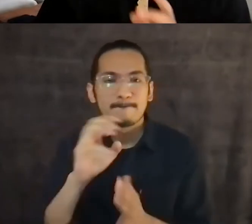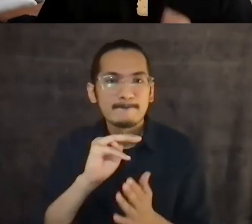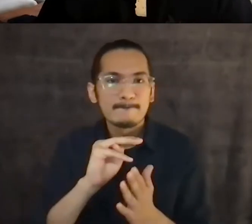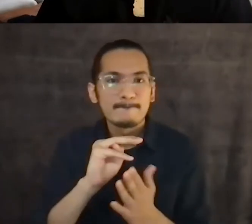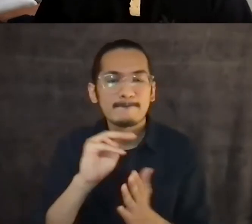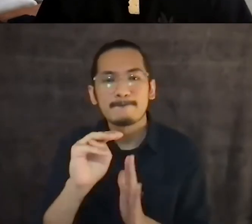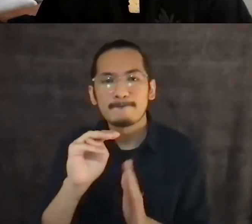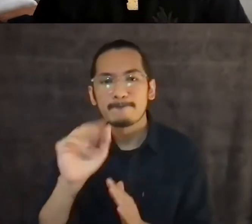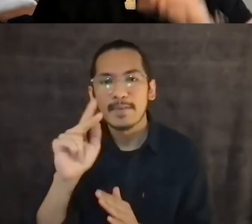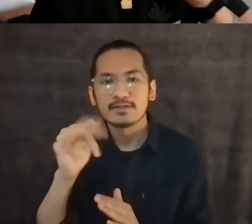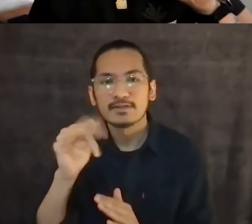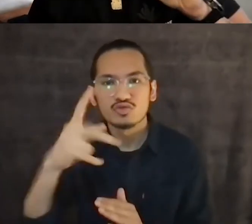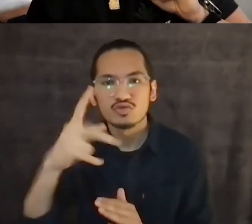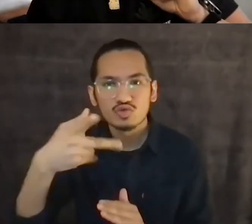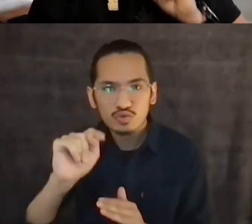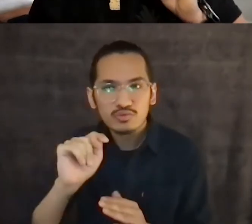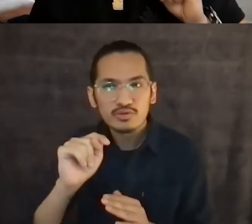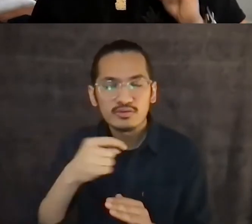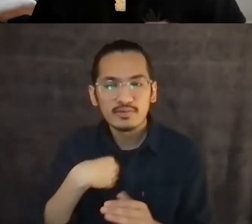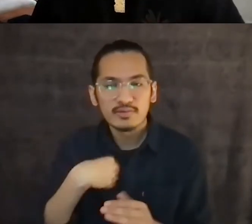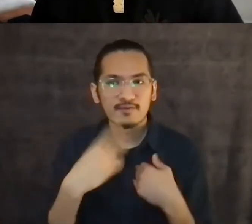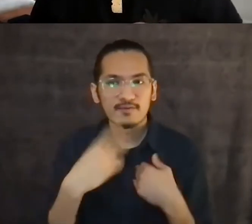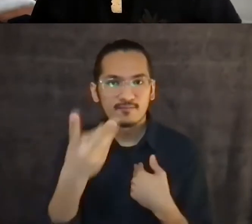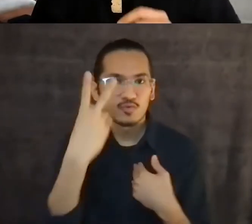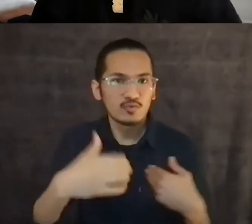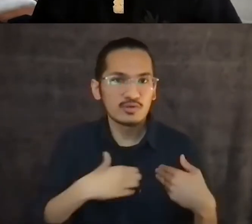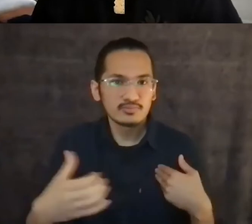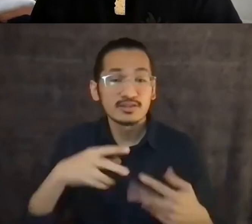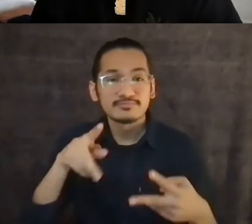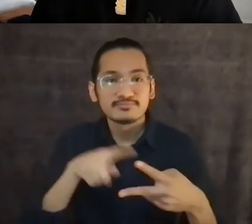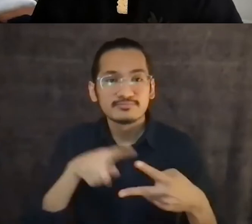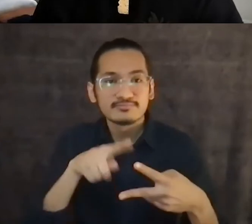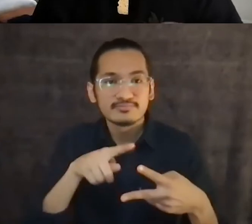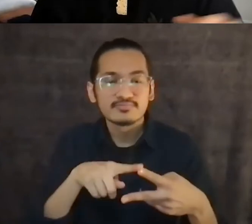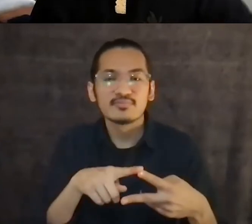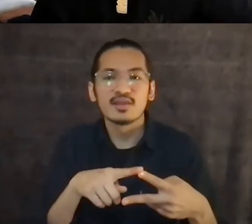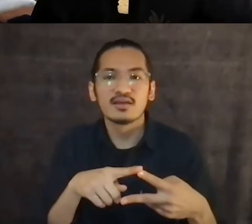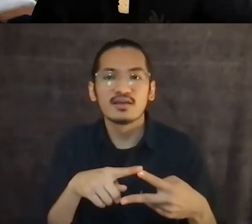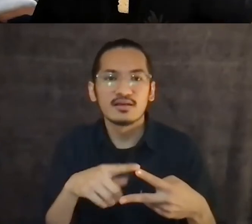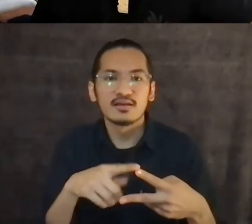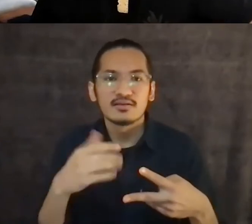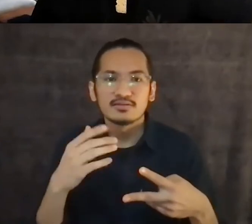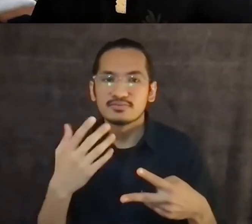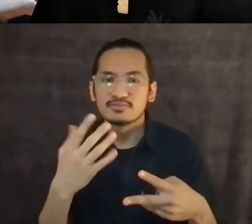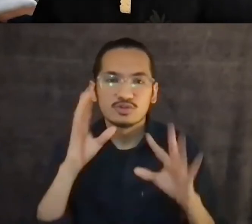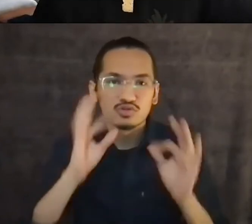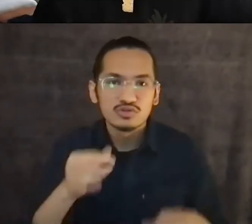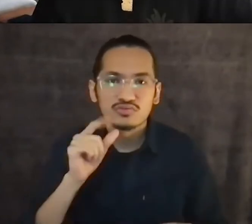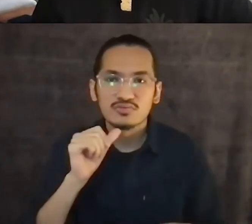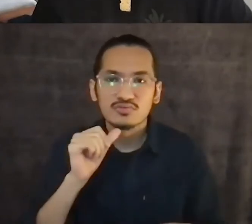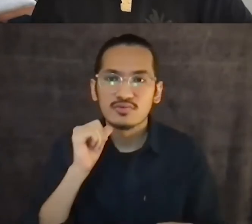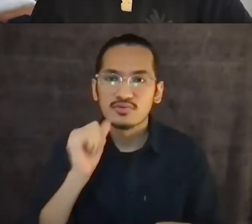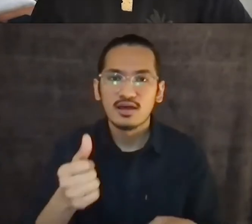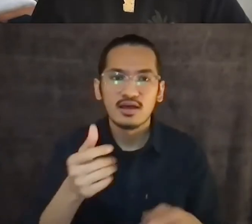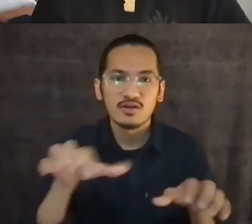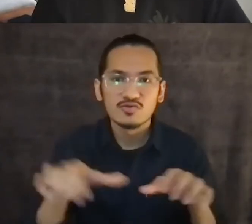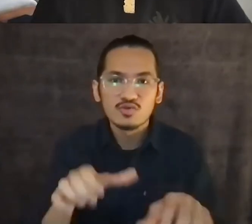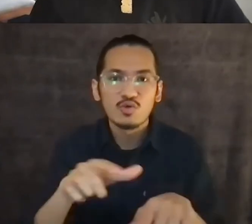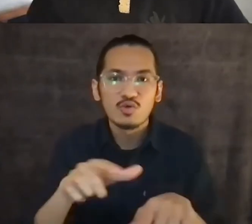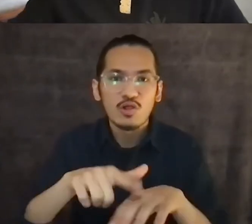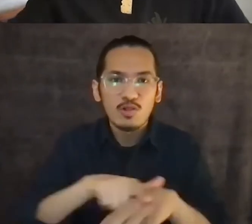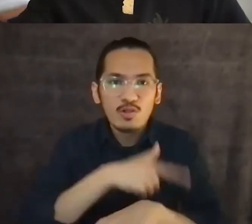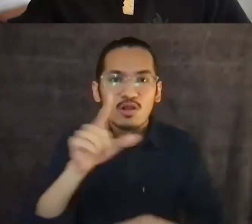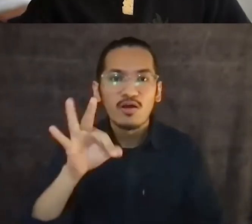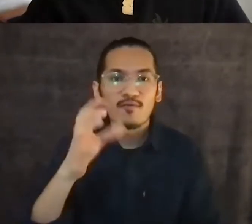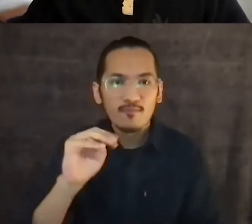like a good fight. Uh, one of them was the refusal to do long form translation. So those of you who picked the book, you'll notice that like, anytime